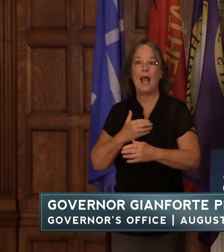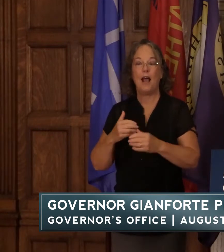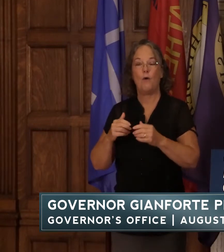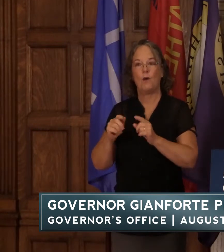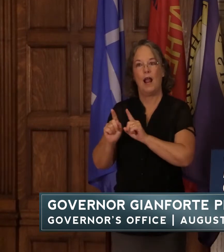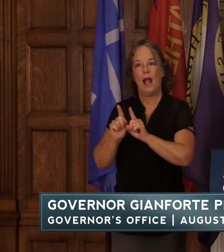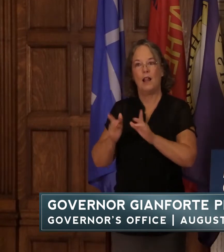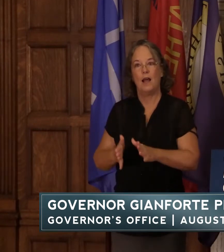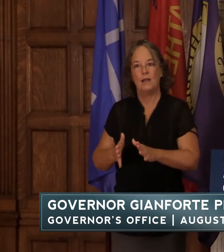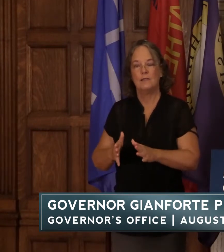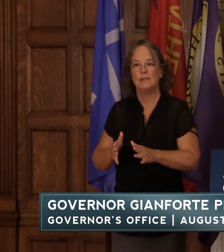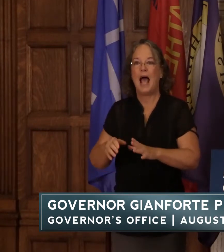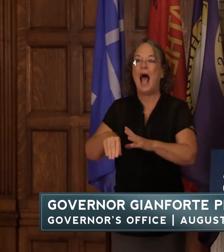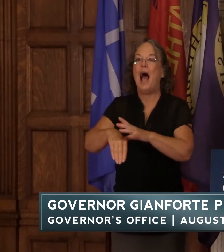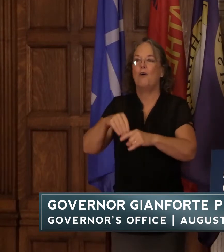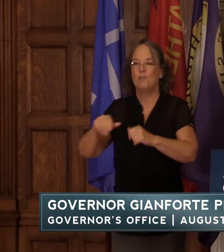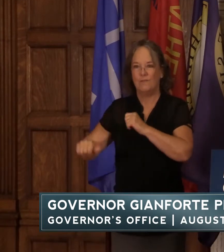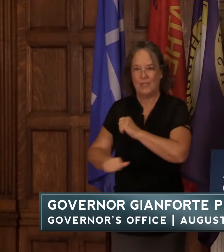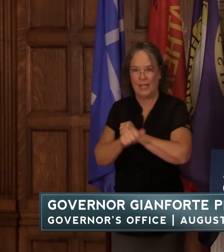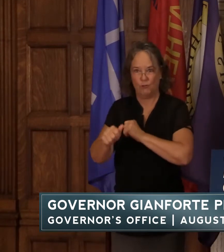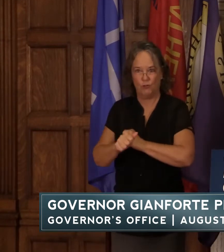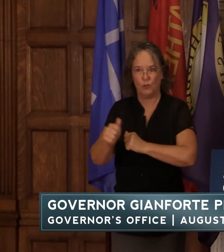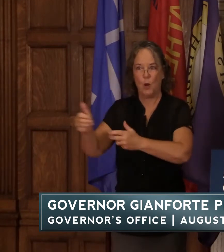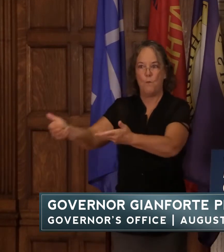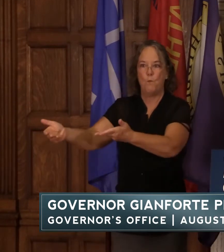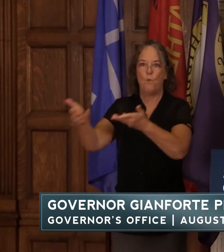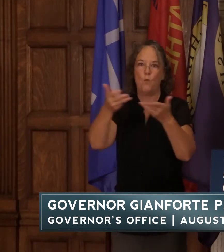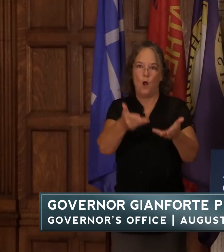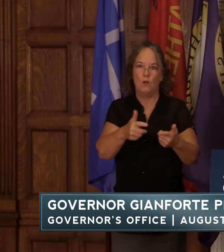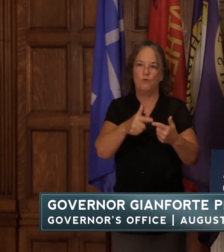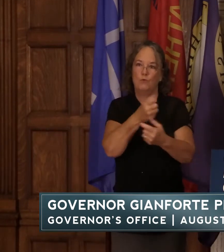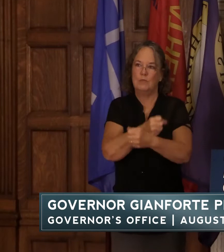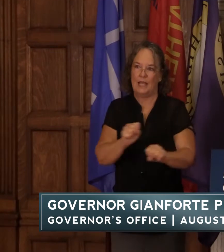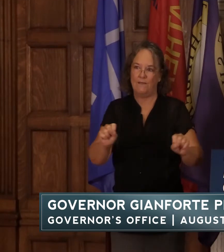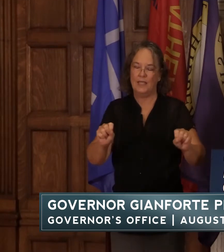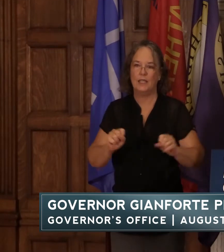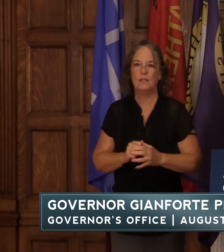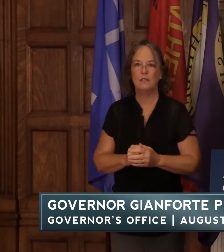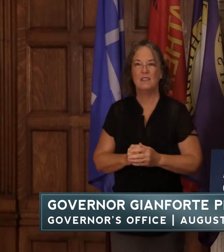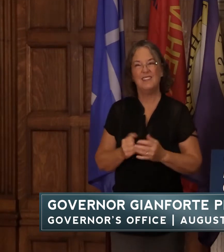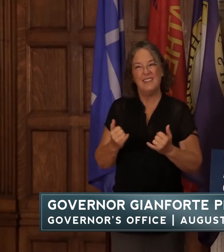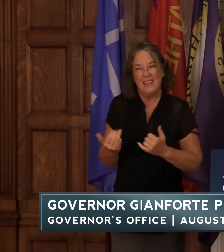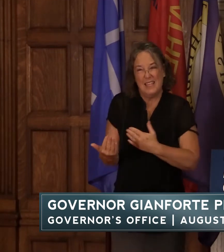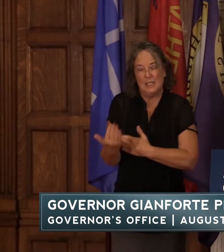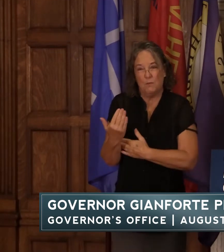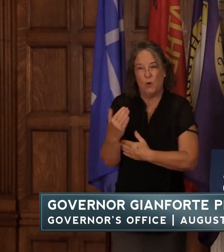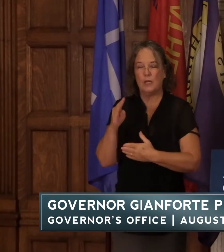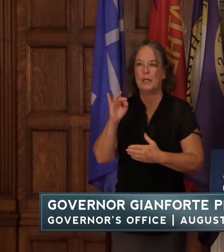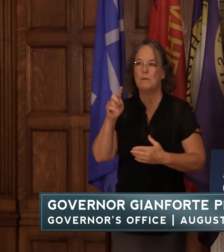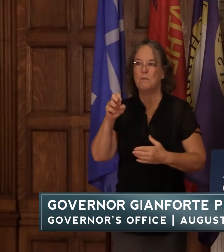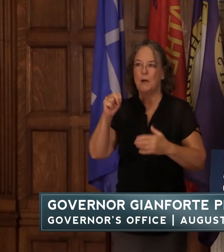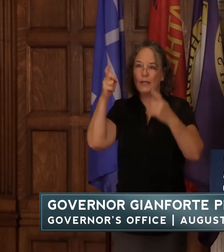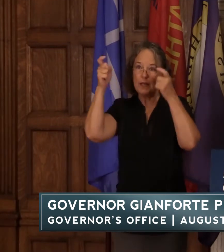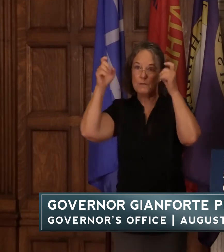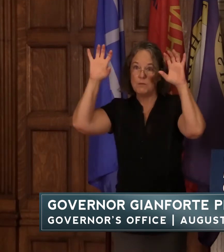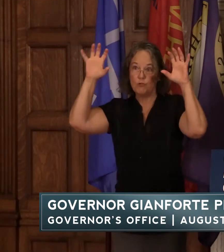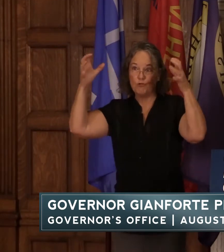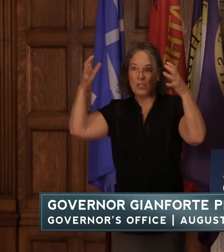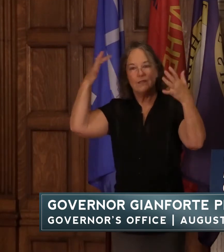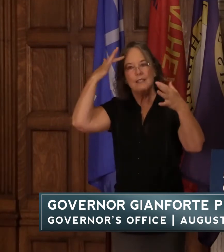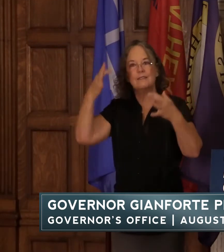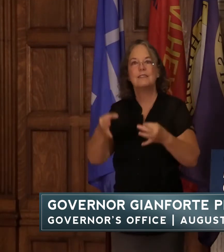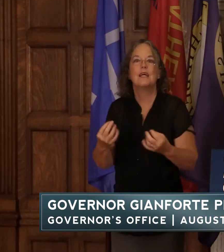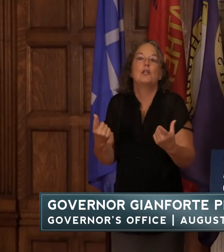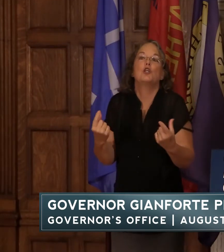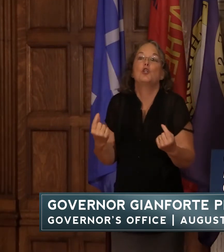us out of harm's way and to safety and just this morning the biden administration has decided to